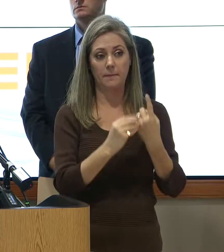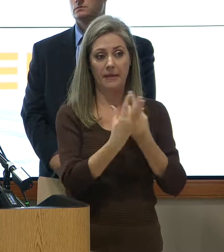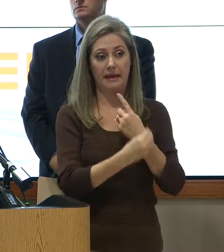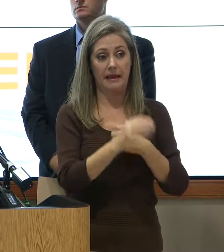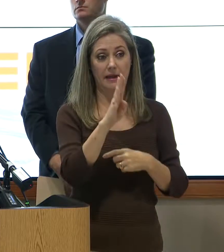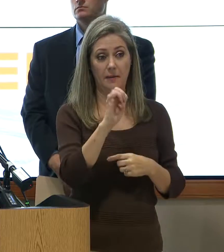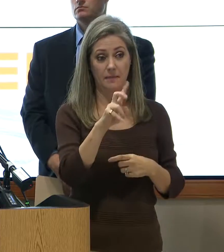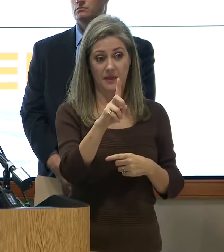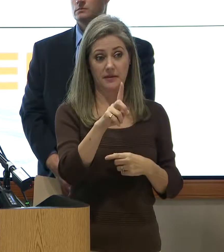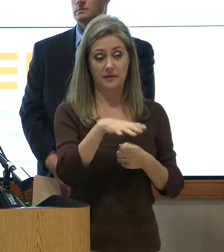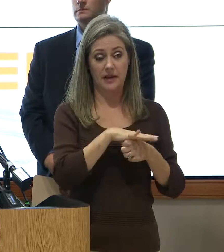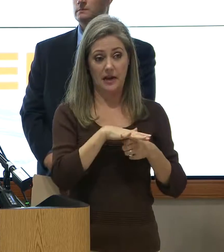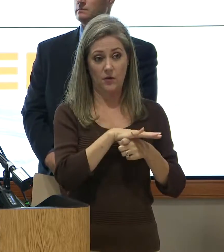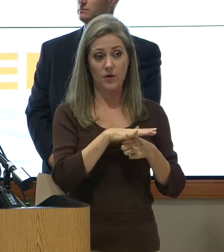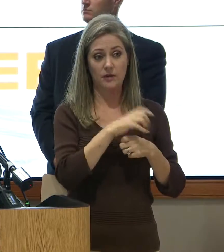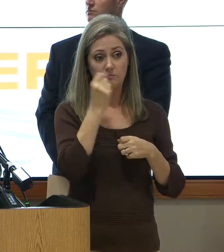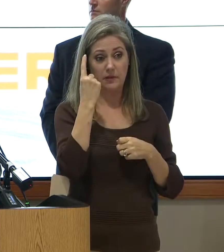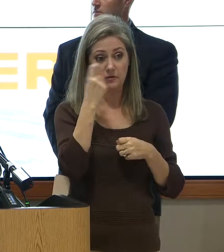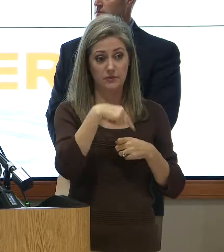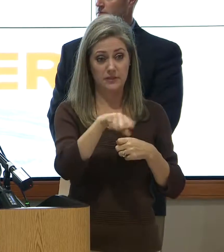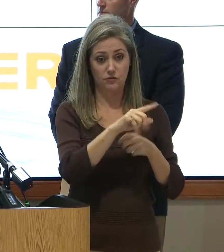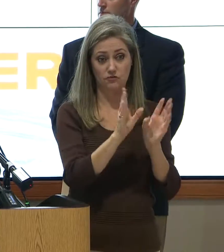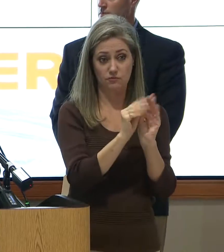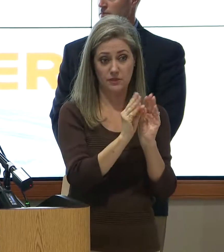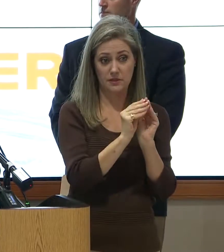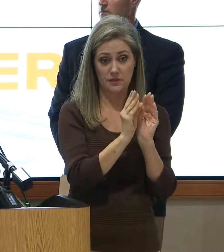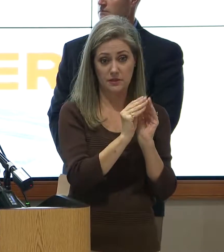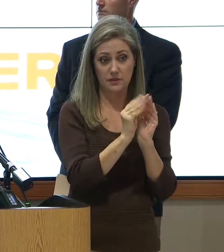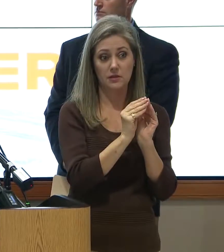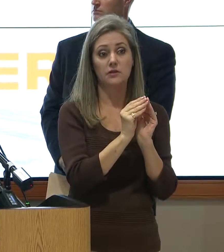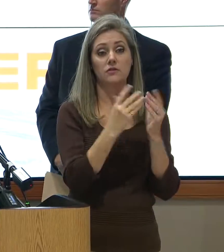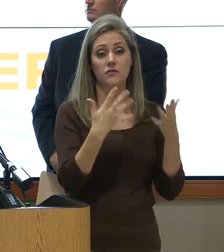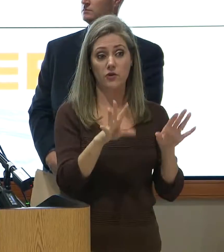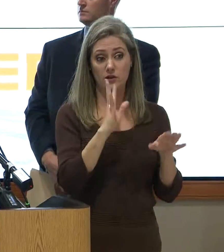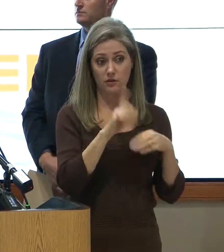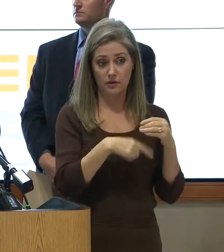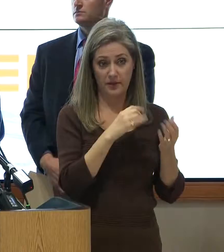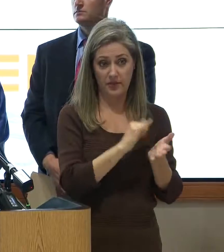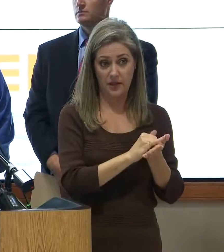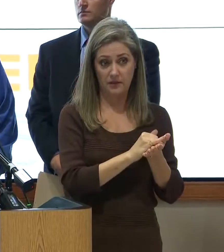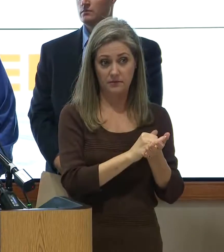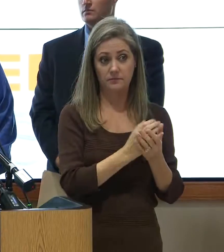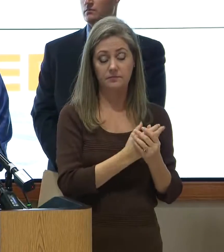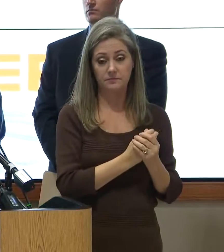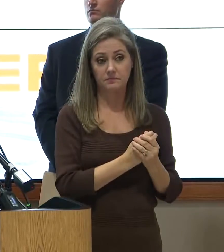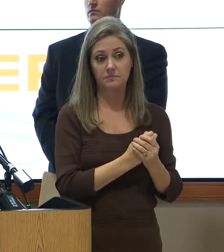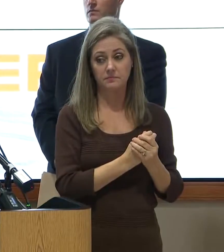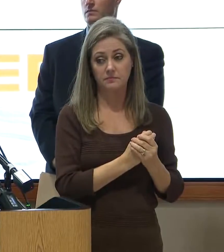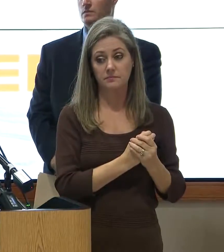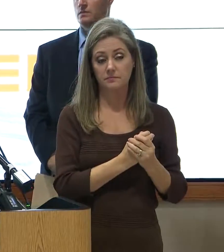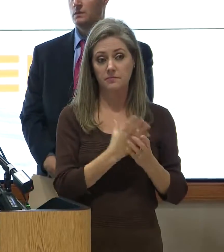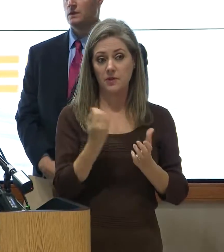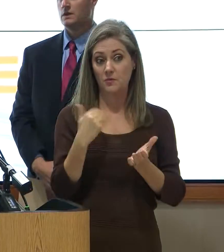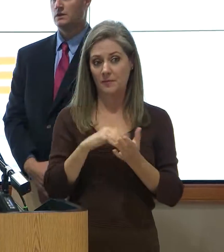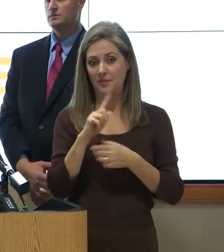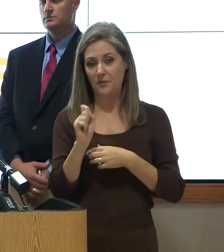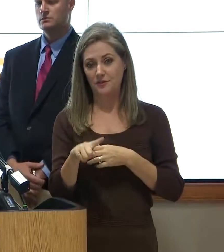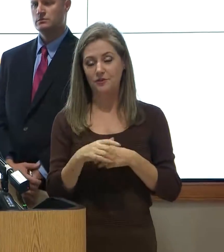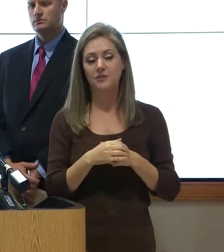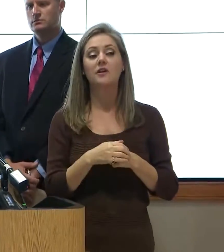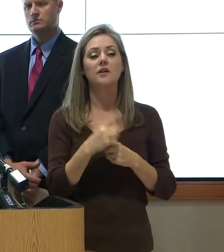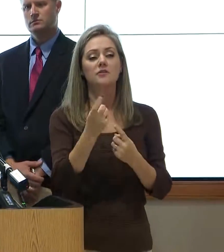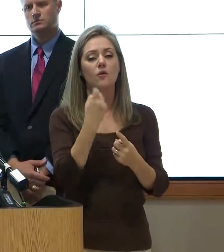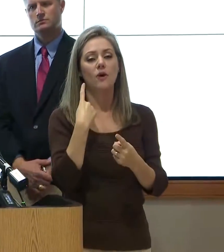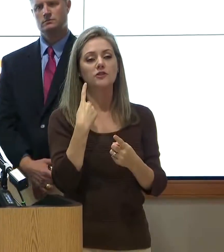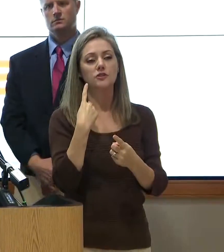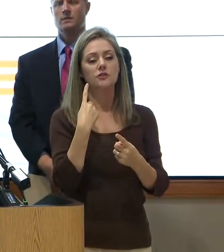I understand you guys have had a number of meetings and have already talked to people about you want us to do that? And repeat the question. The